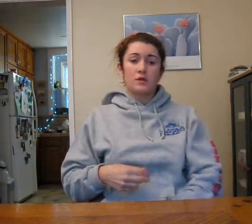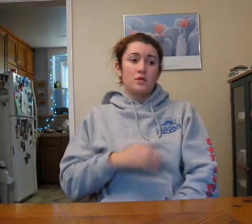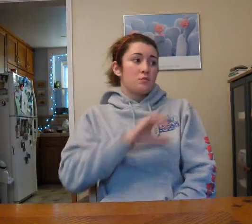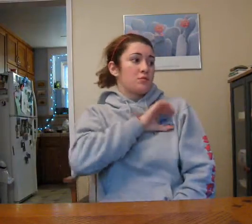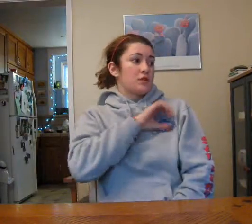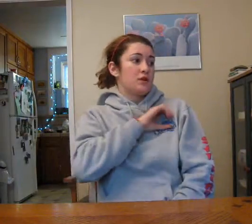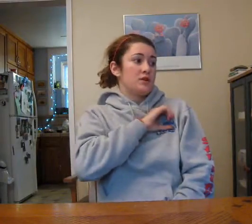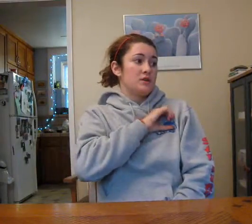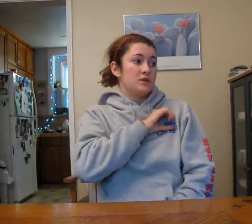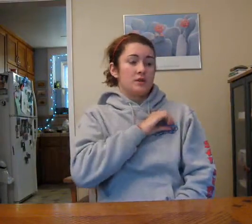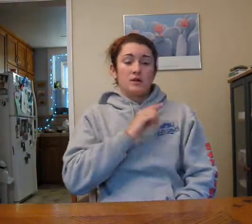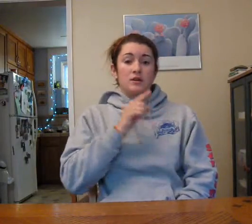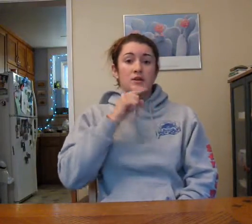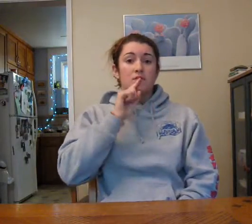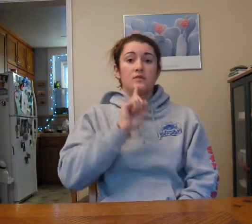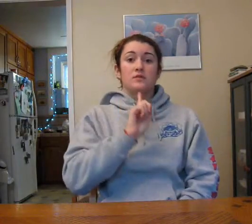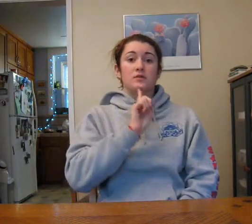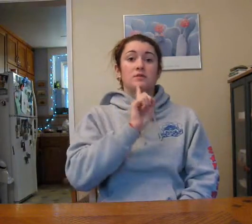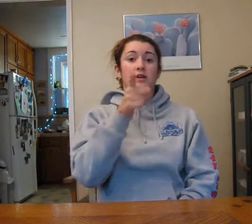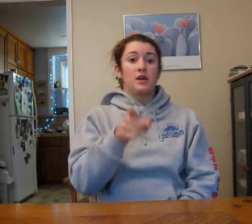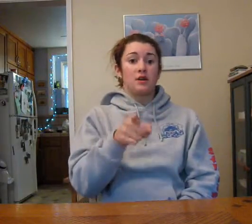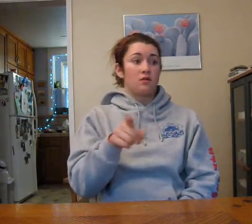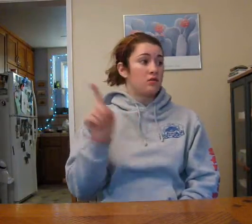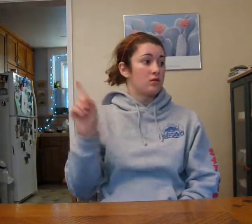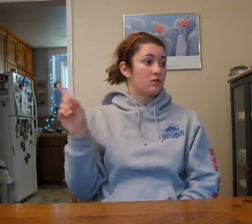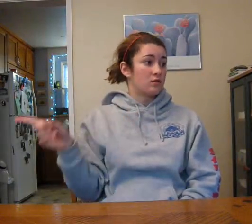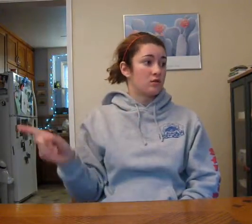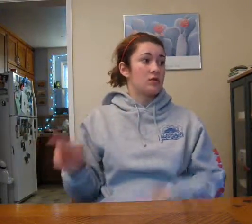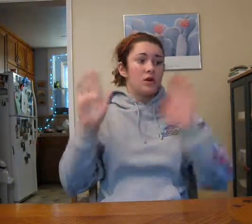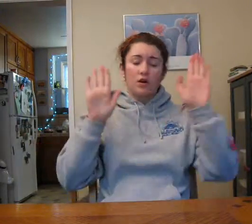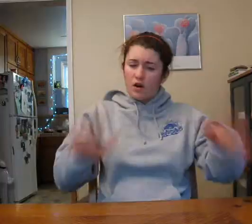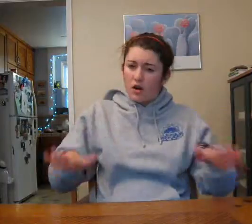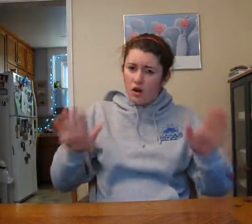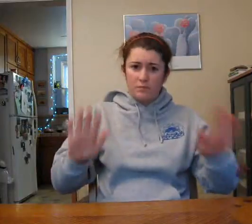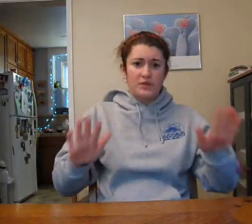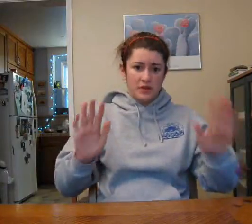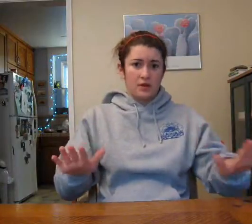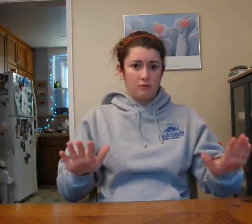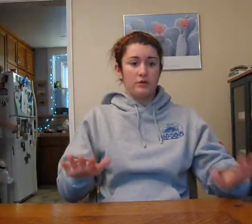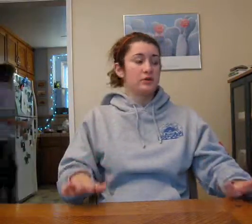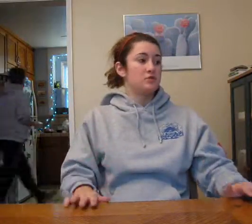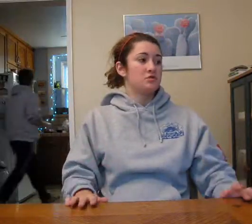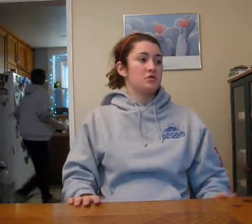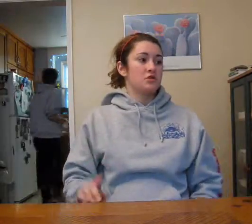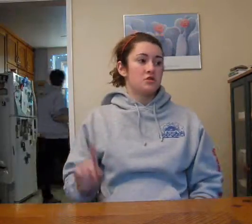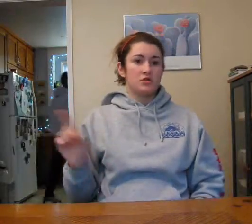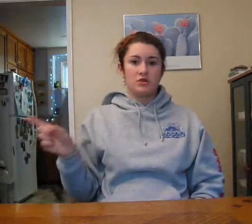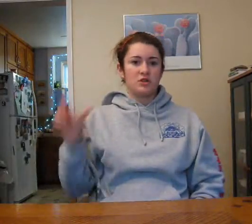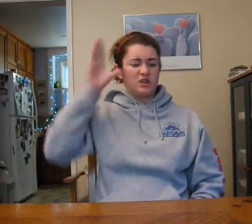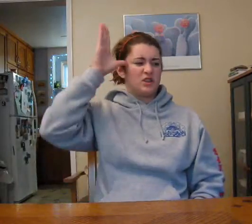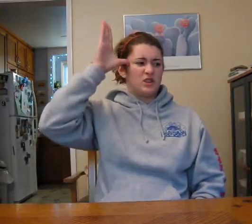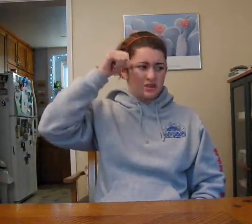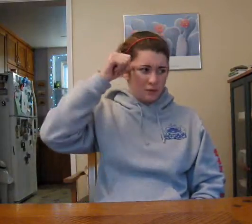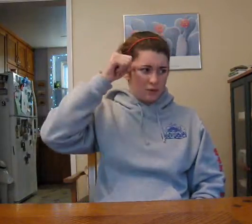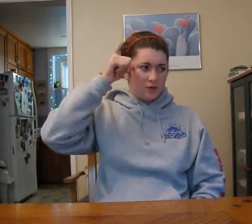please tell her, calm down, she's stubborn